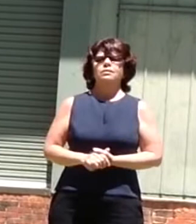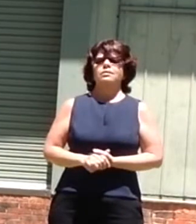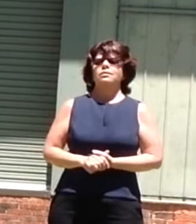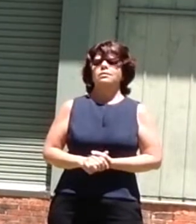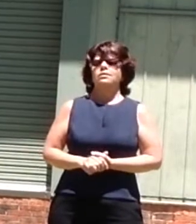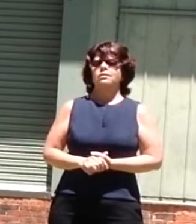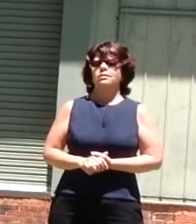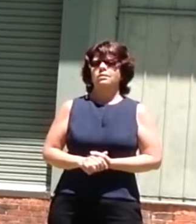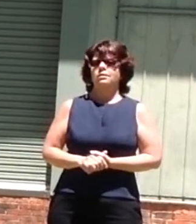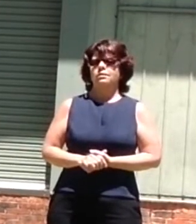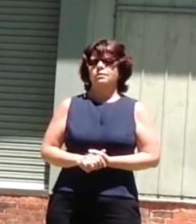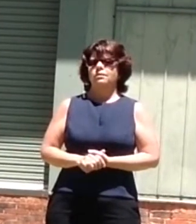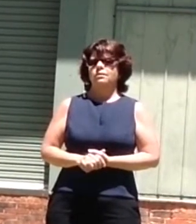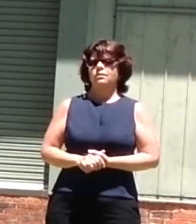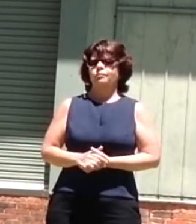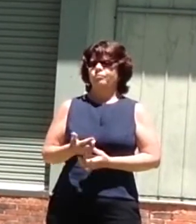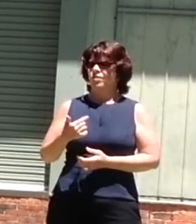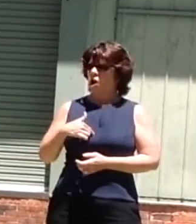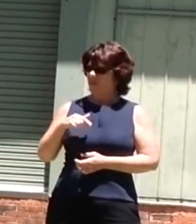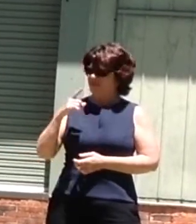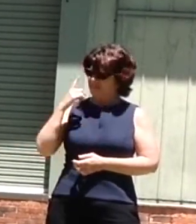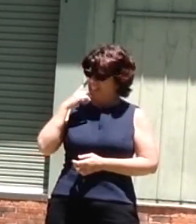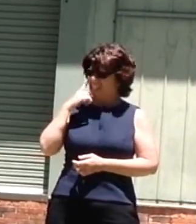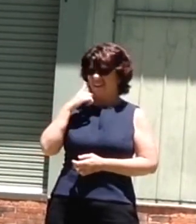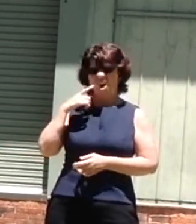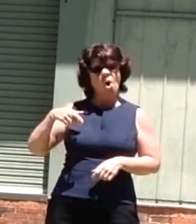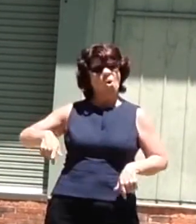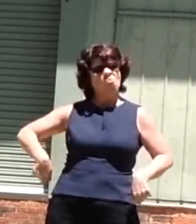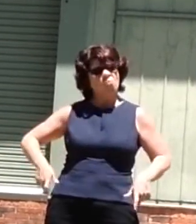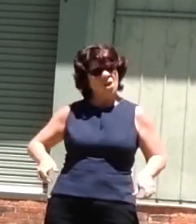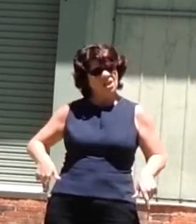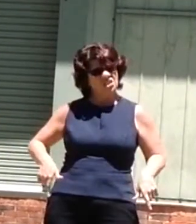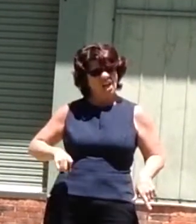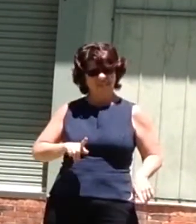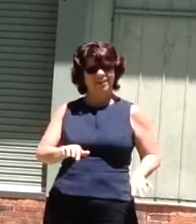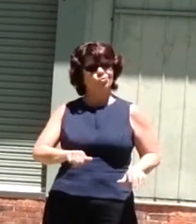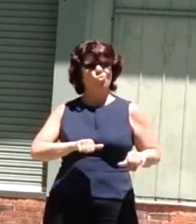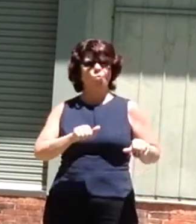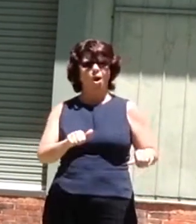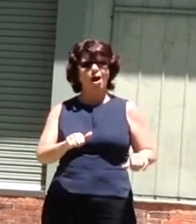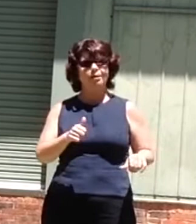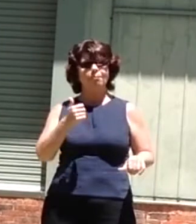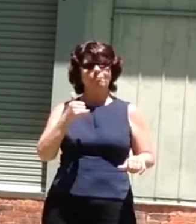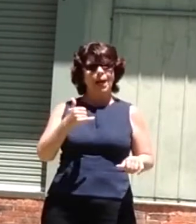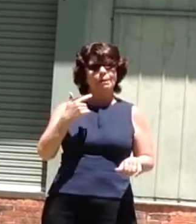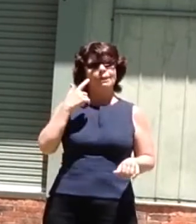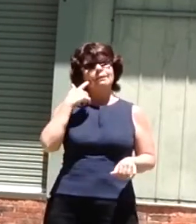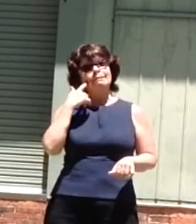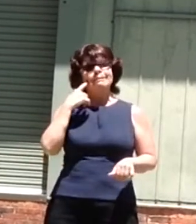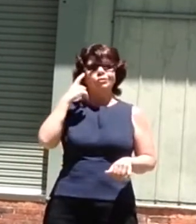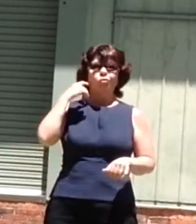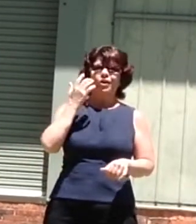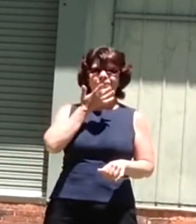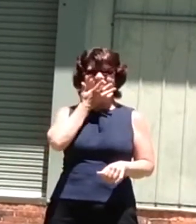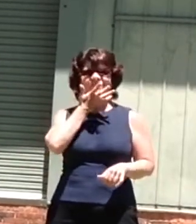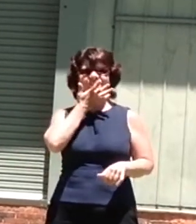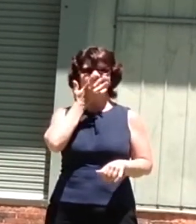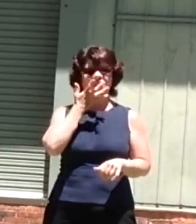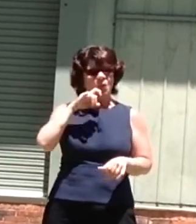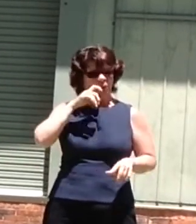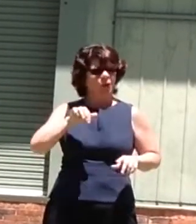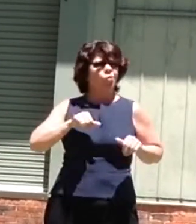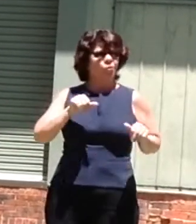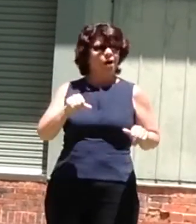And I kind of was thinking, wheelchairs aren't that bad, are they? Surely I can get around in a wheelchair, but